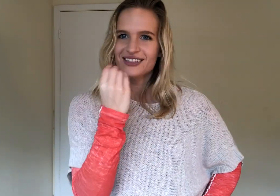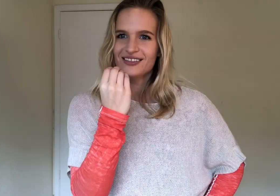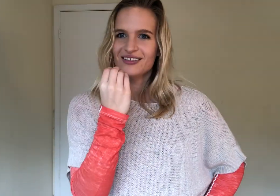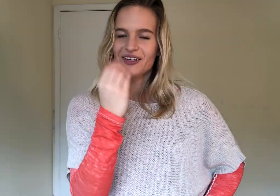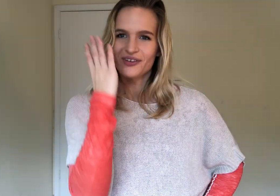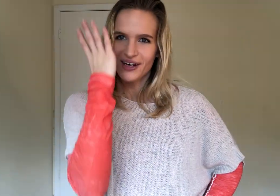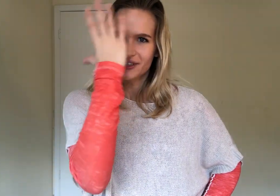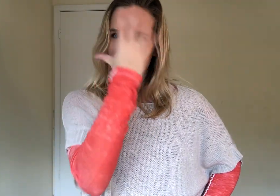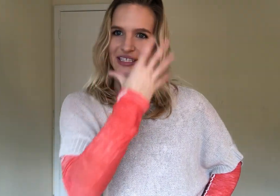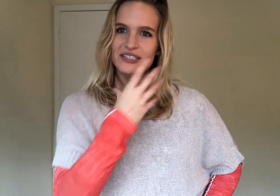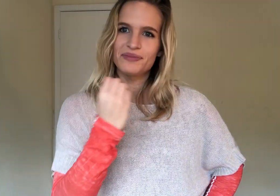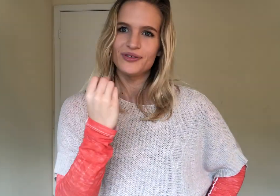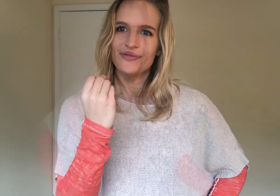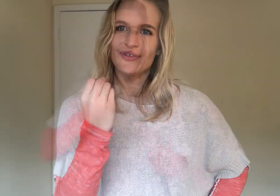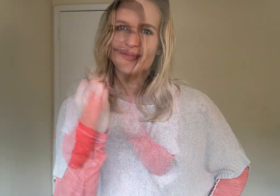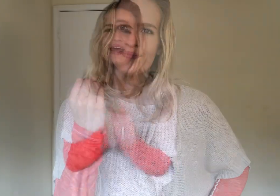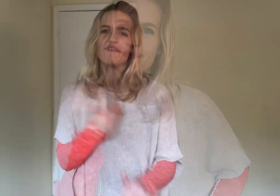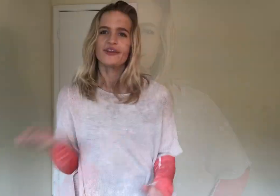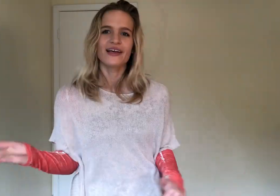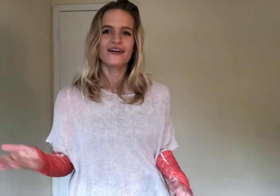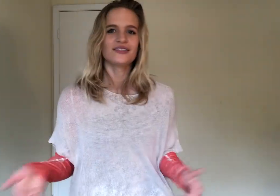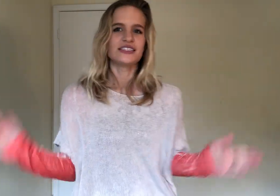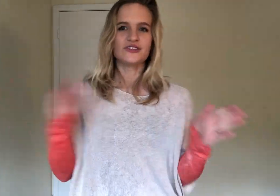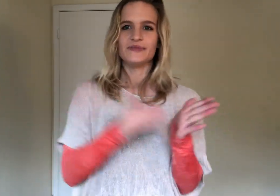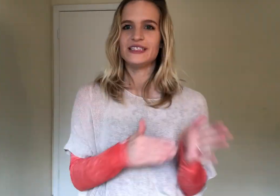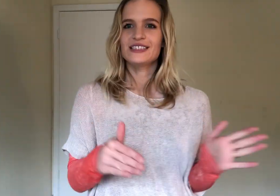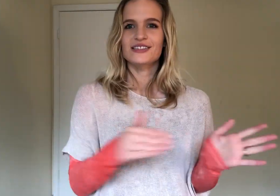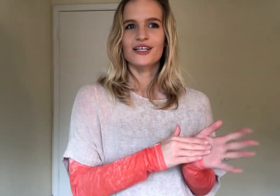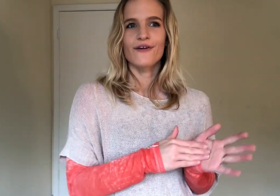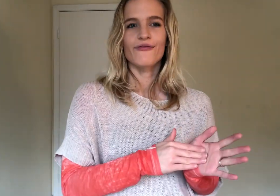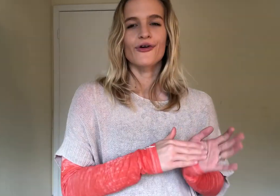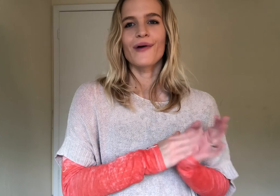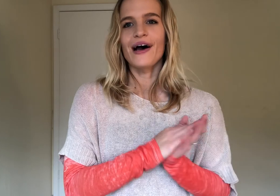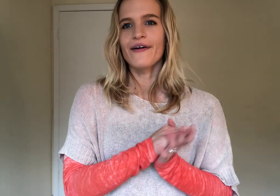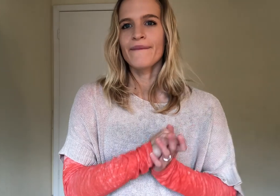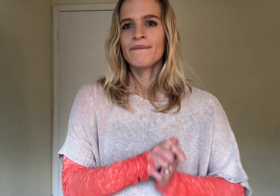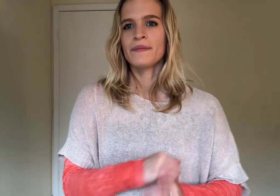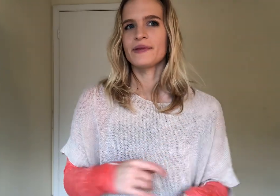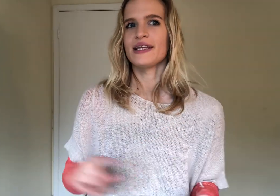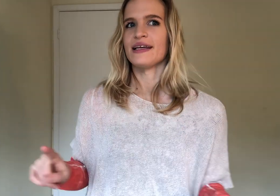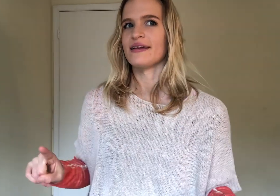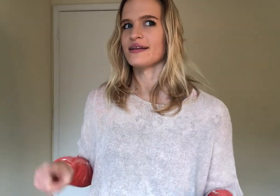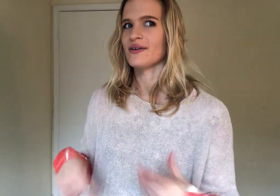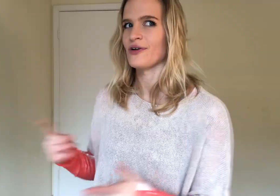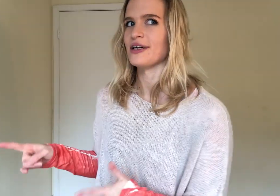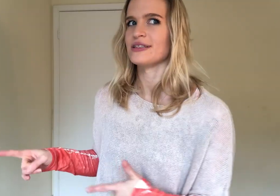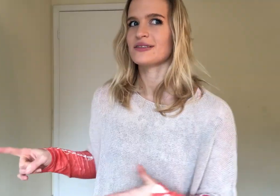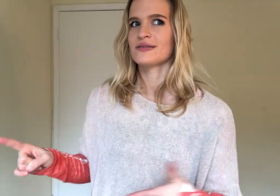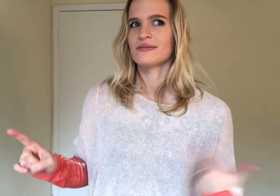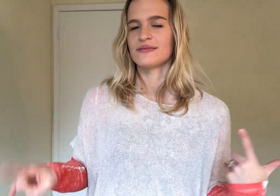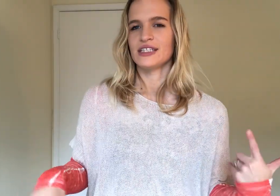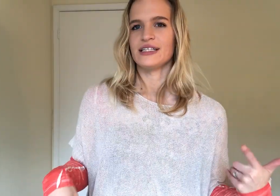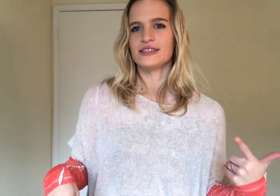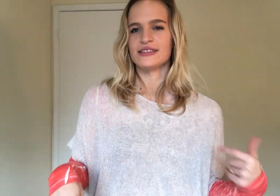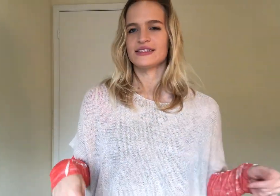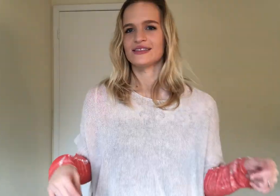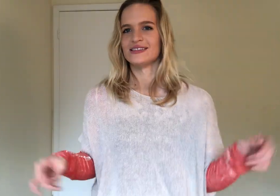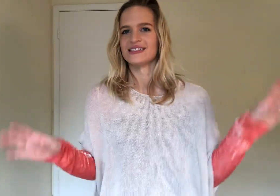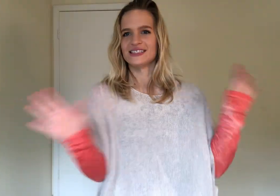go around your face. Beautiful. And everything else just repeats itself for a while. But then the chorus changes to the